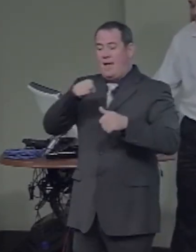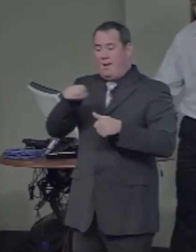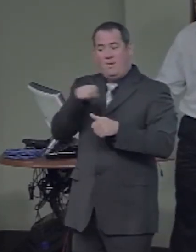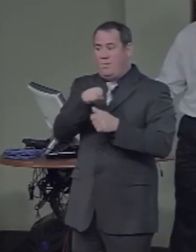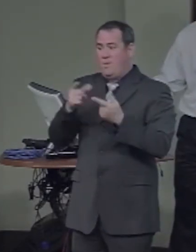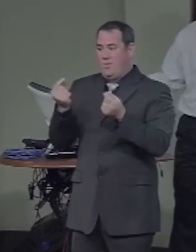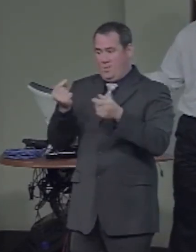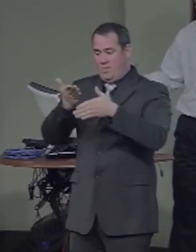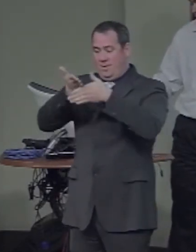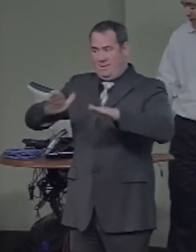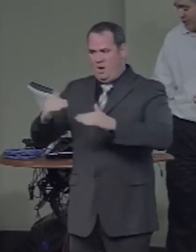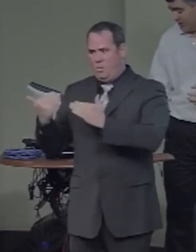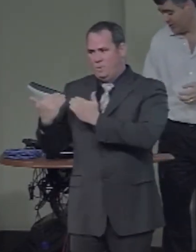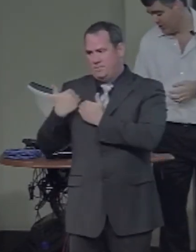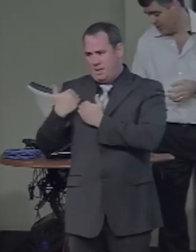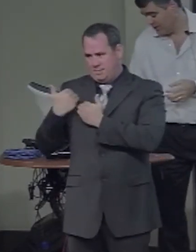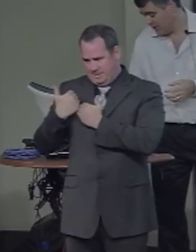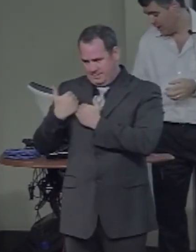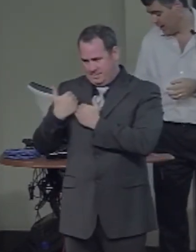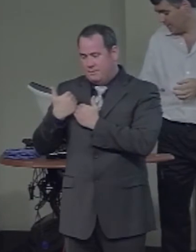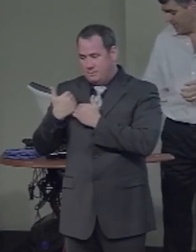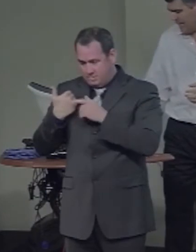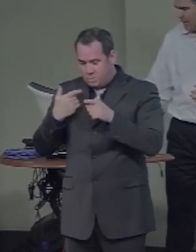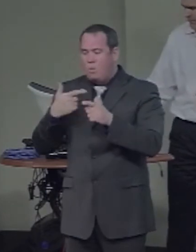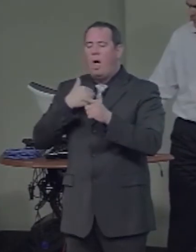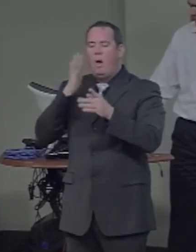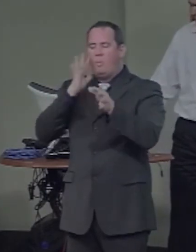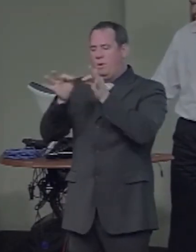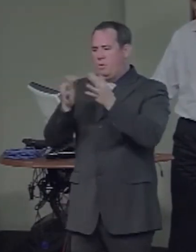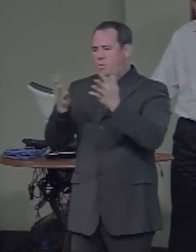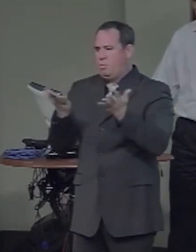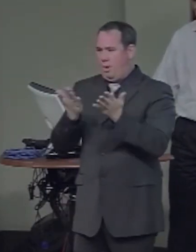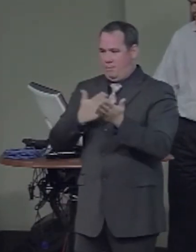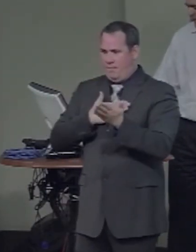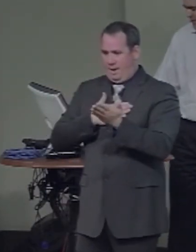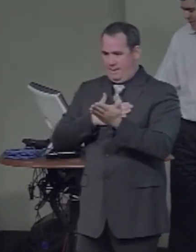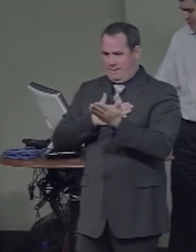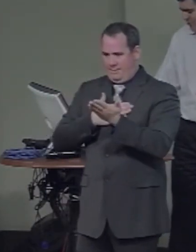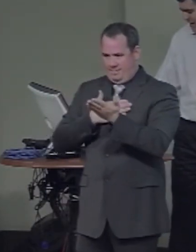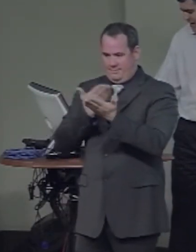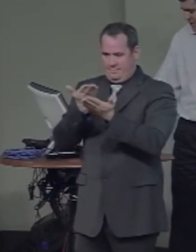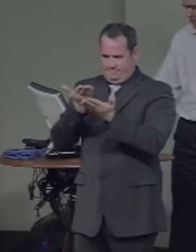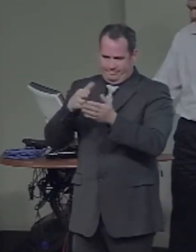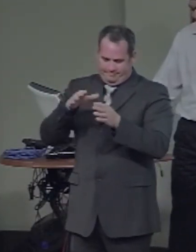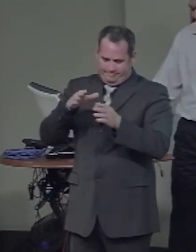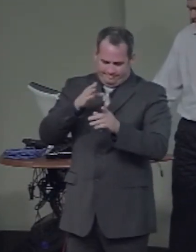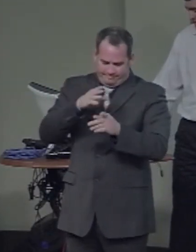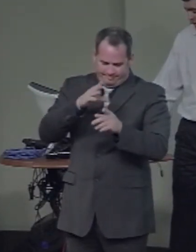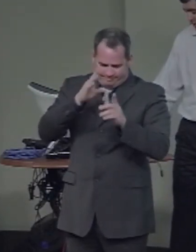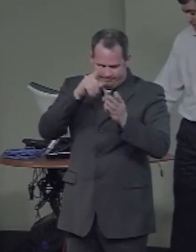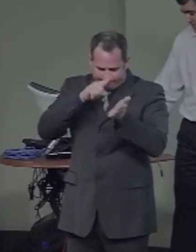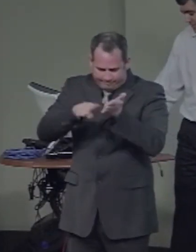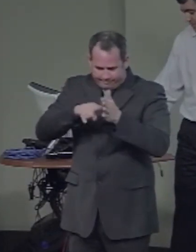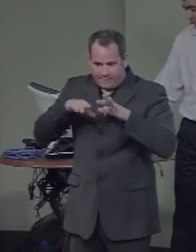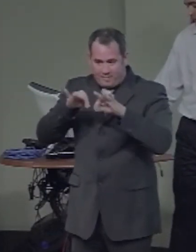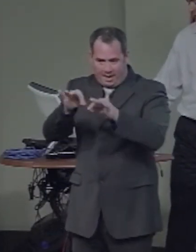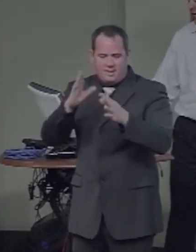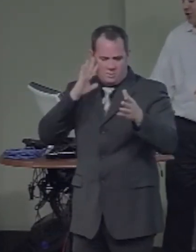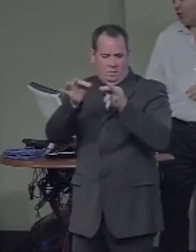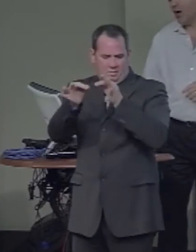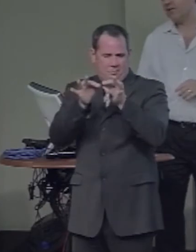and lead to certain predictions that otherwise seem a little strange. We'll get to those.